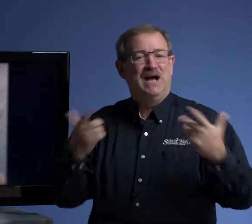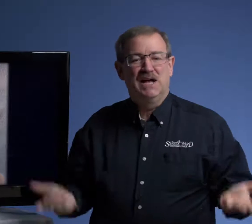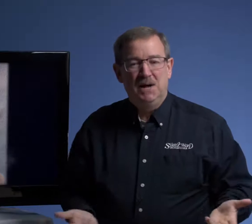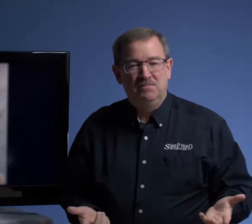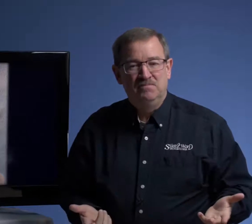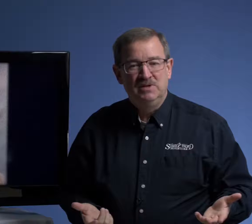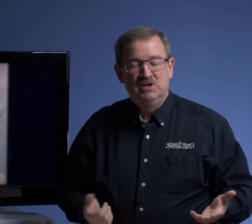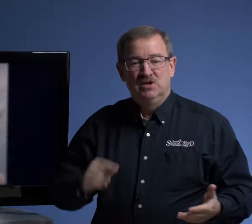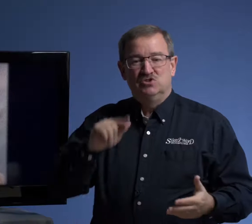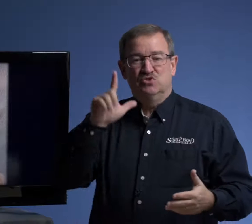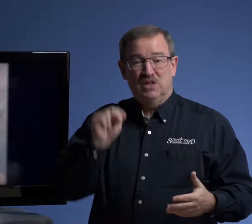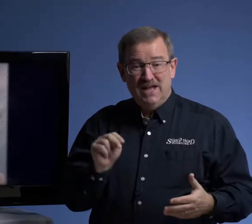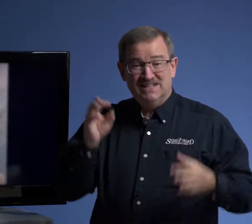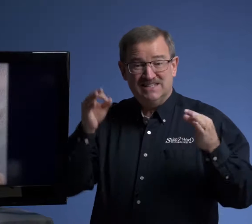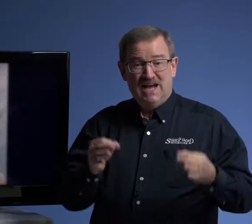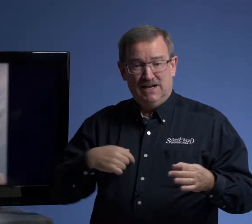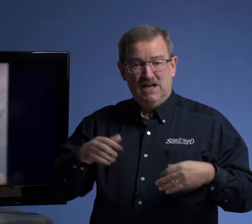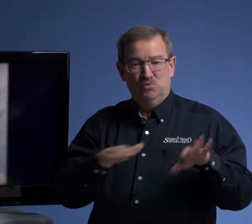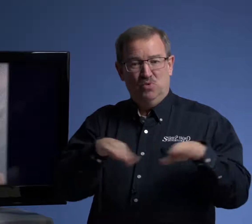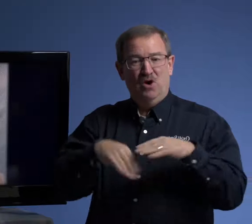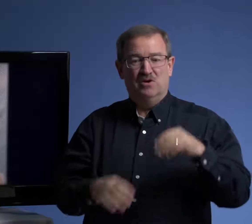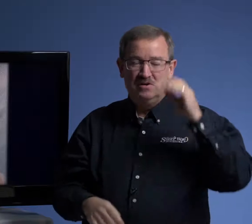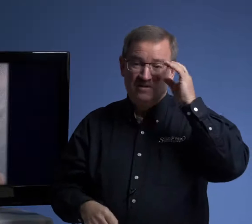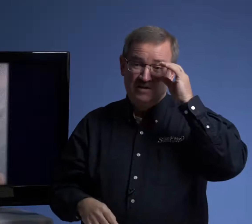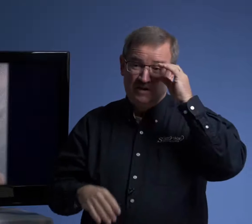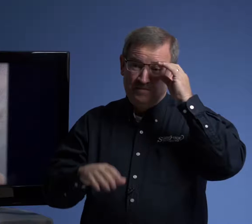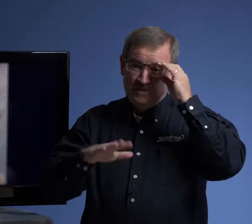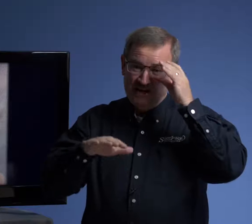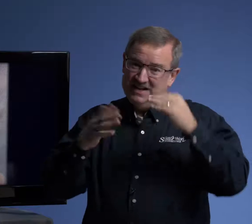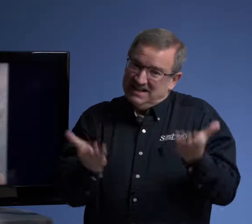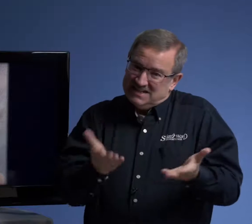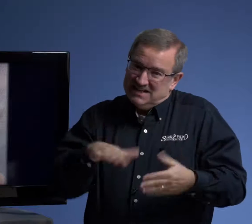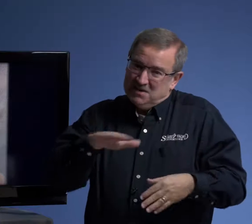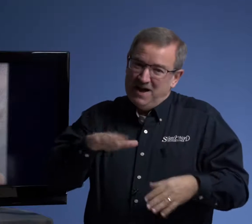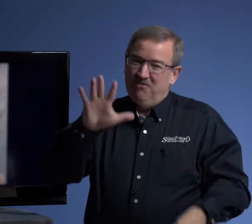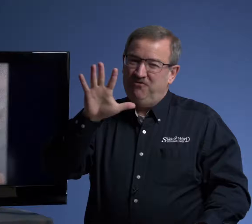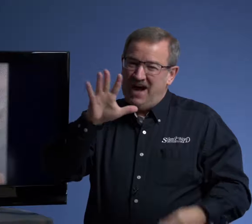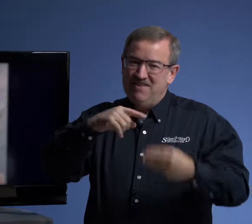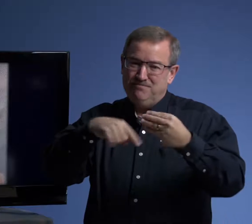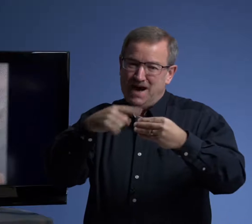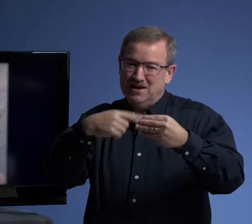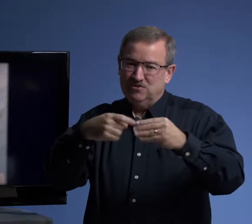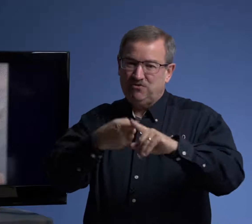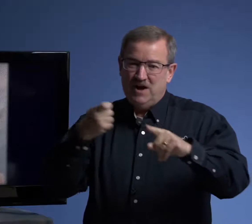not come. So Glenn decided he would walk. Now, it's it's about five miles from